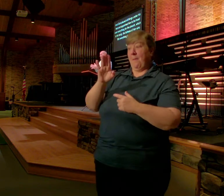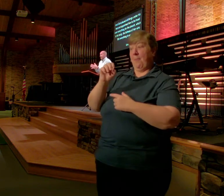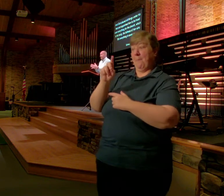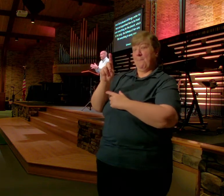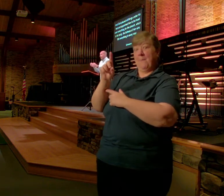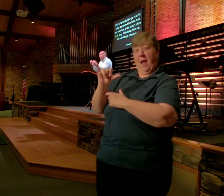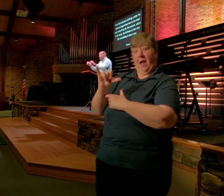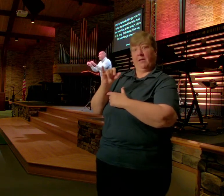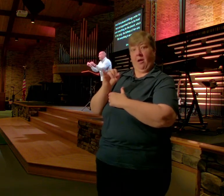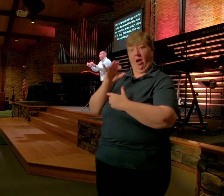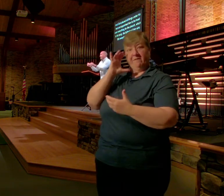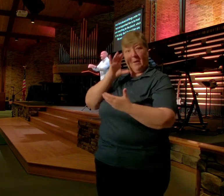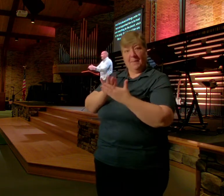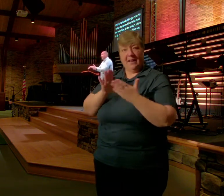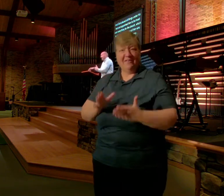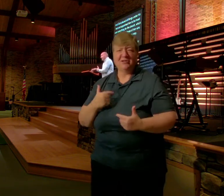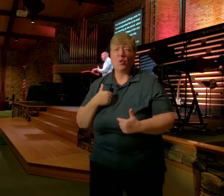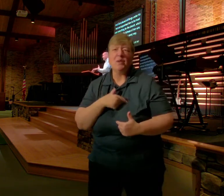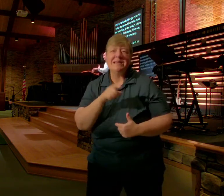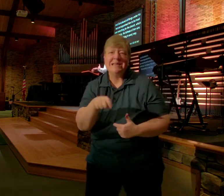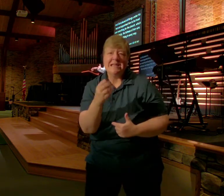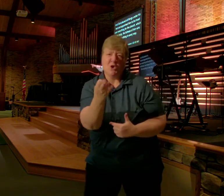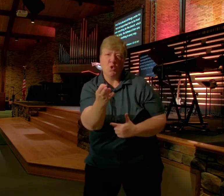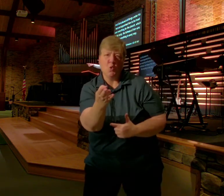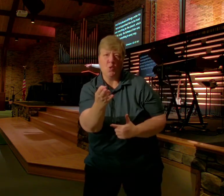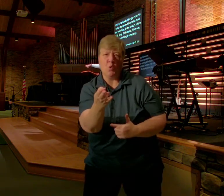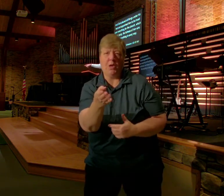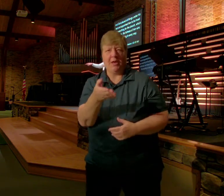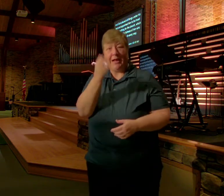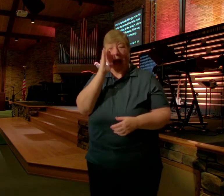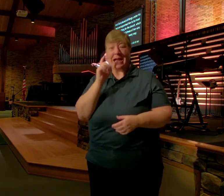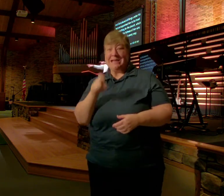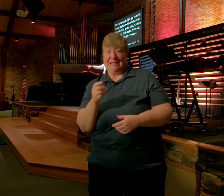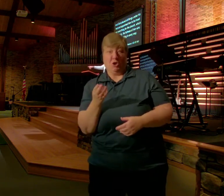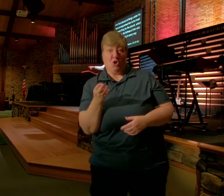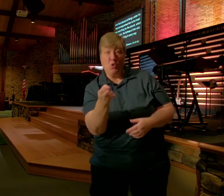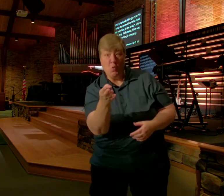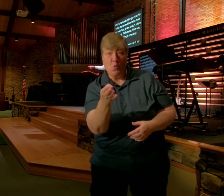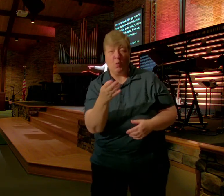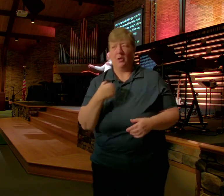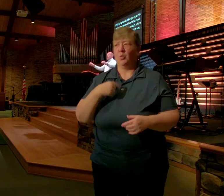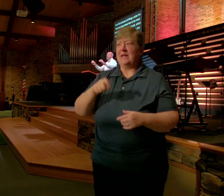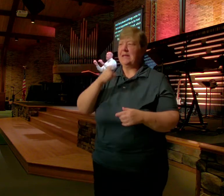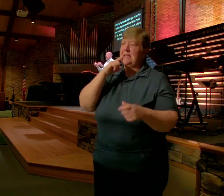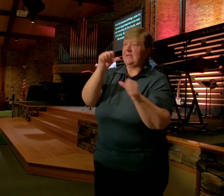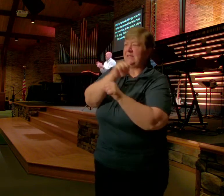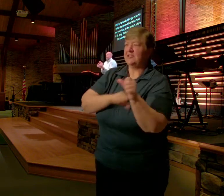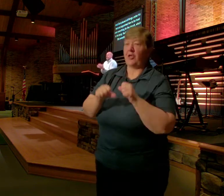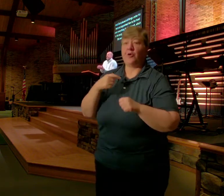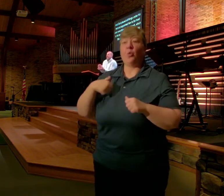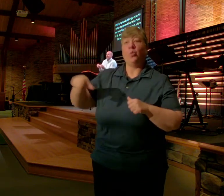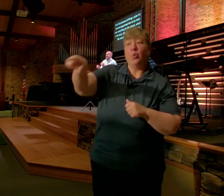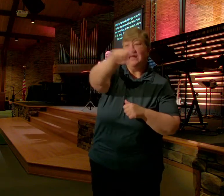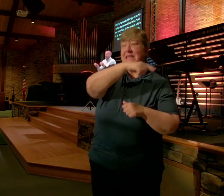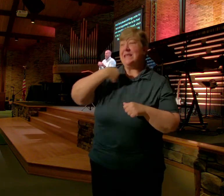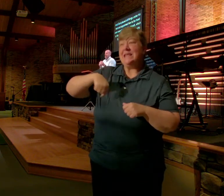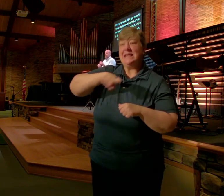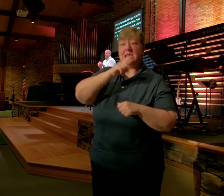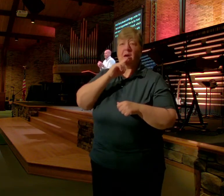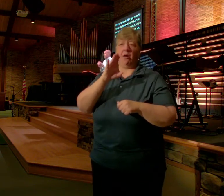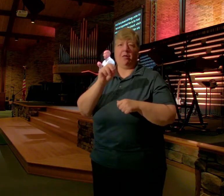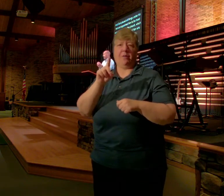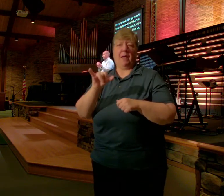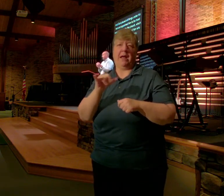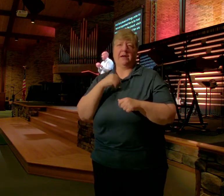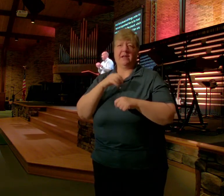We need you God needs you We need One another We are the body Of Christ This is not just A metaphor